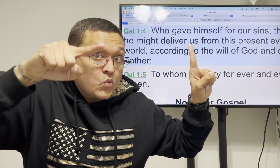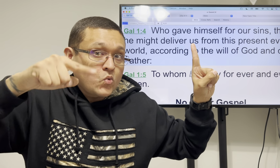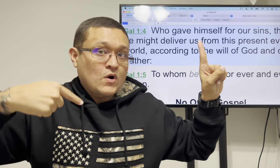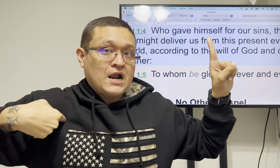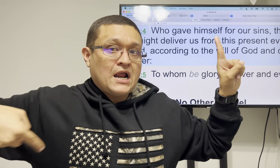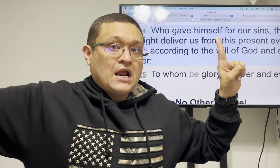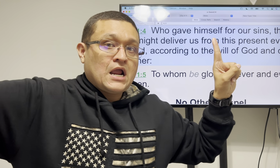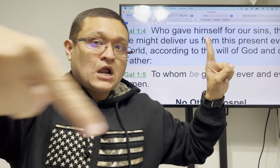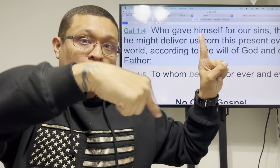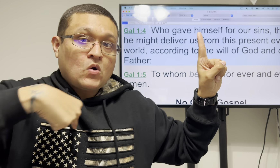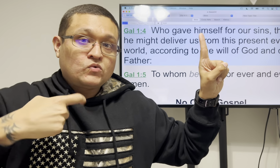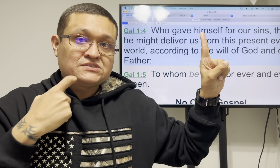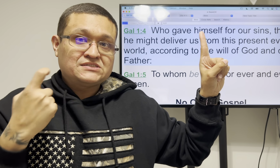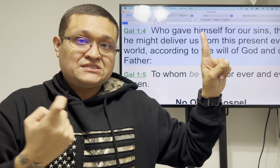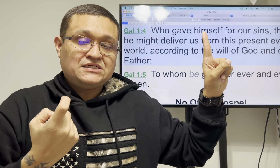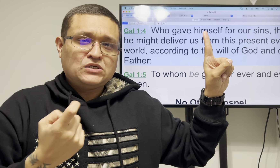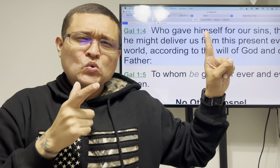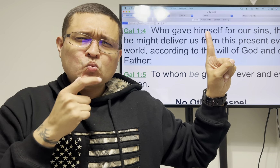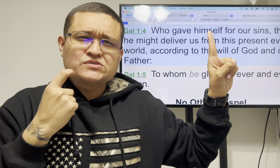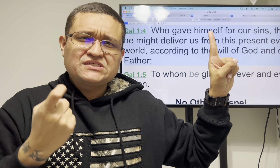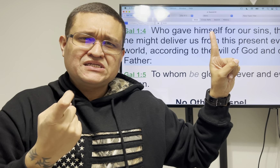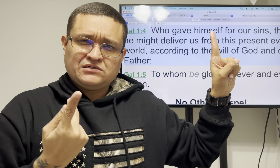for our sins for